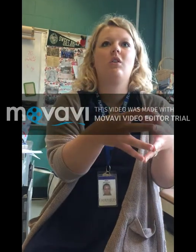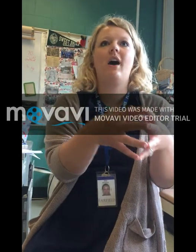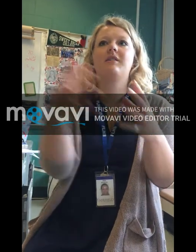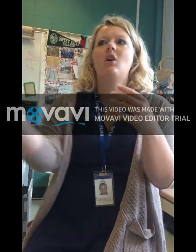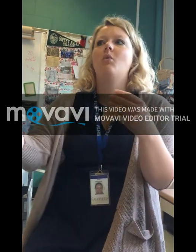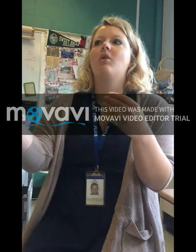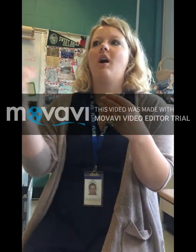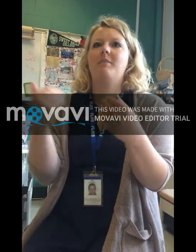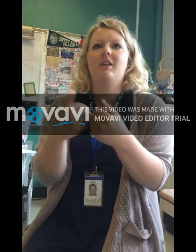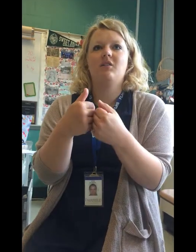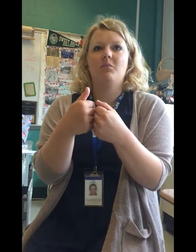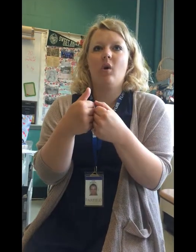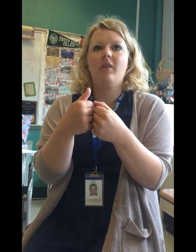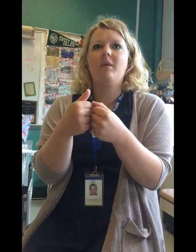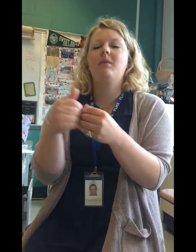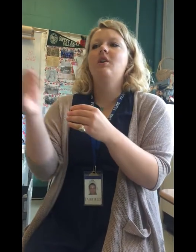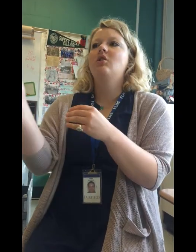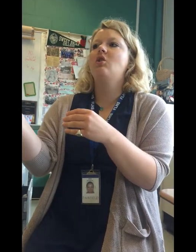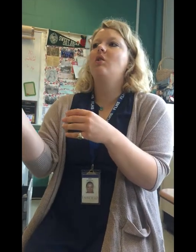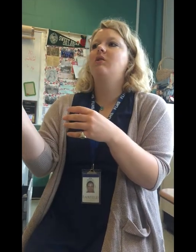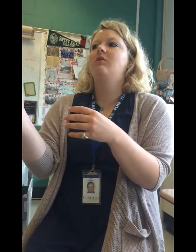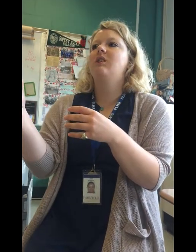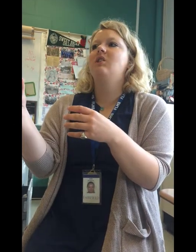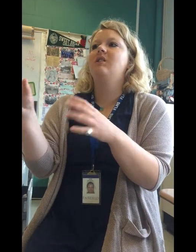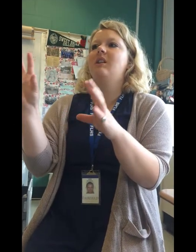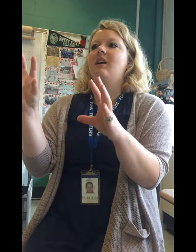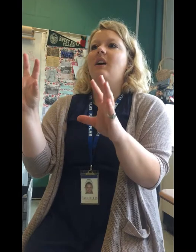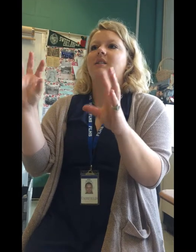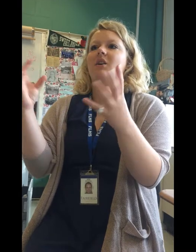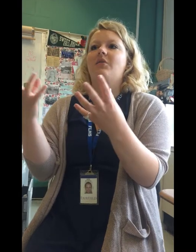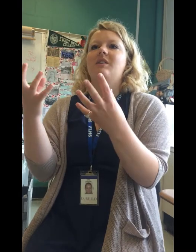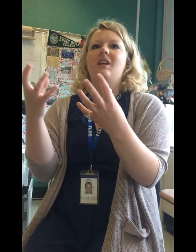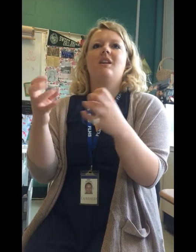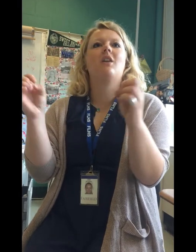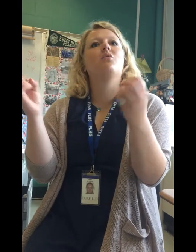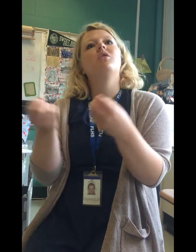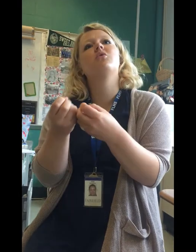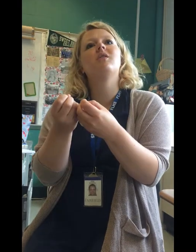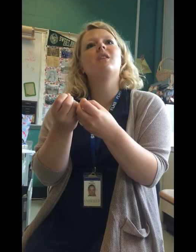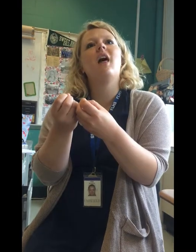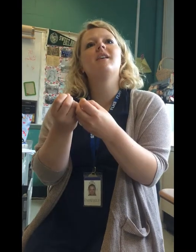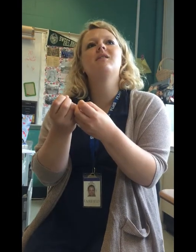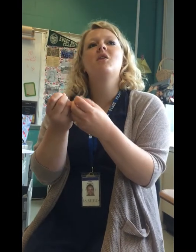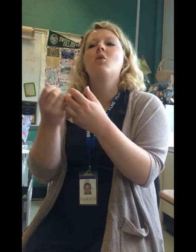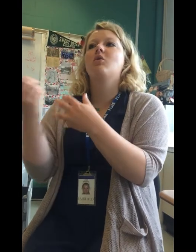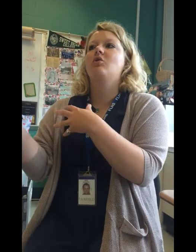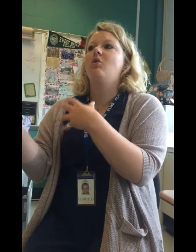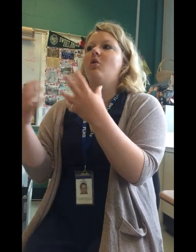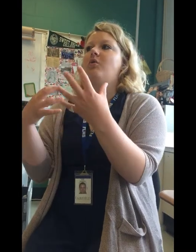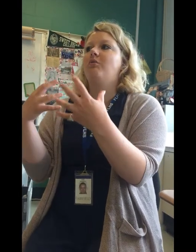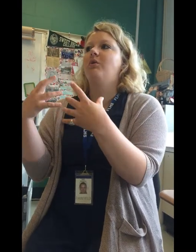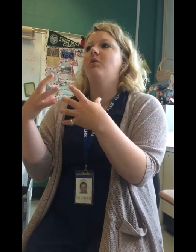class, will come in and support them. She also teaches like a self-contained kind of resource class, where she'll go through,